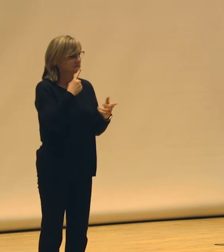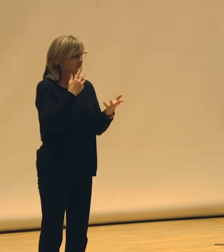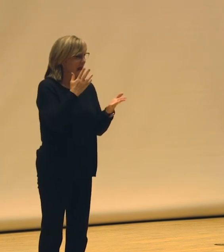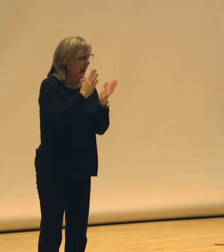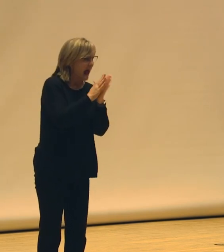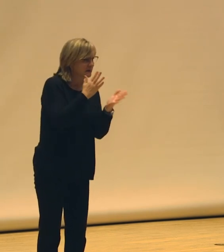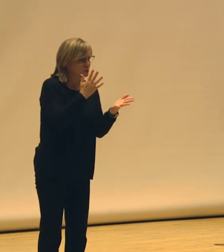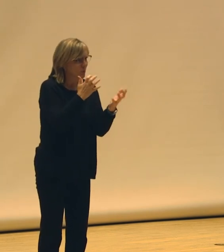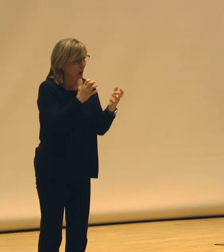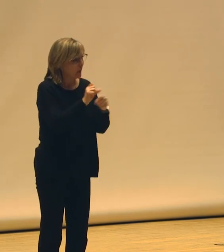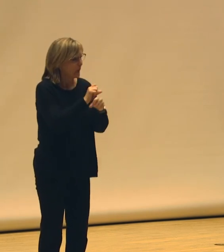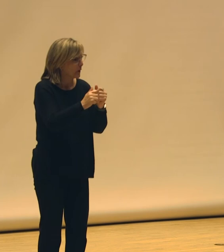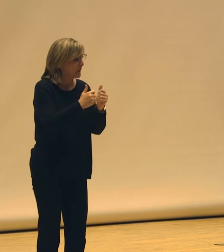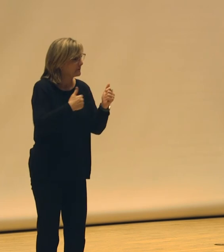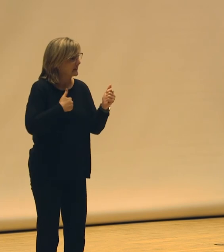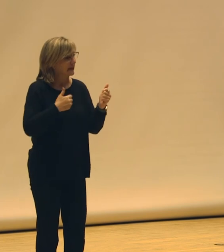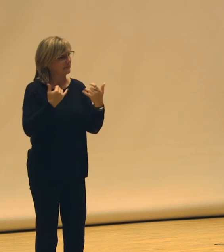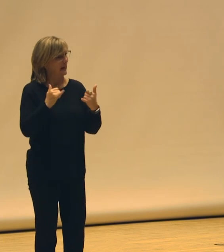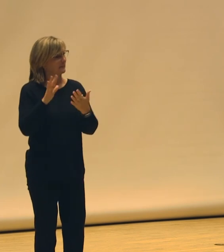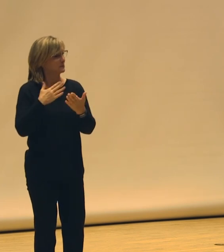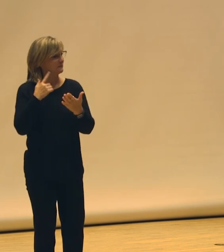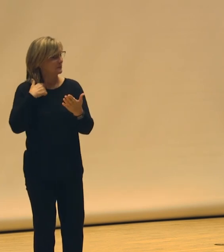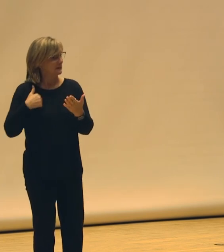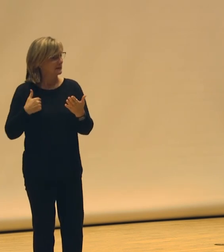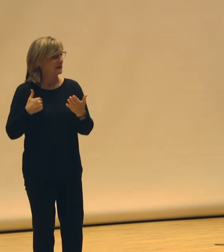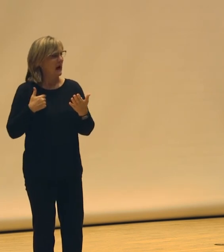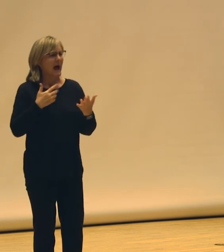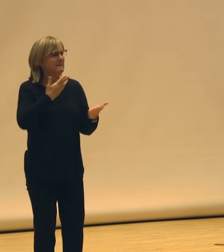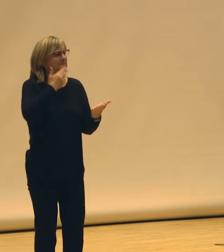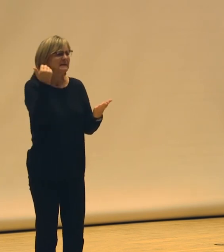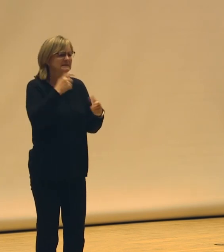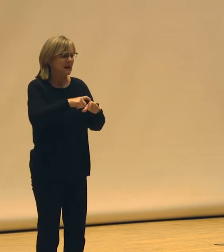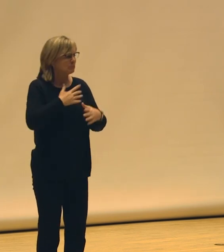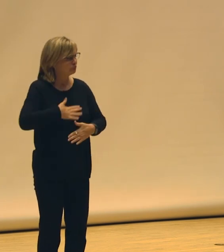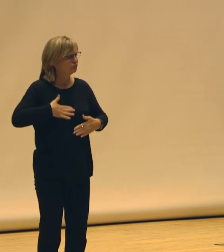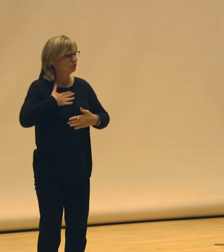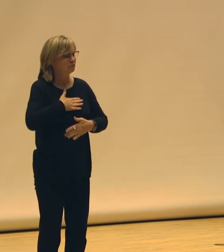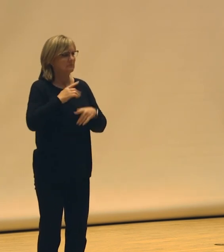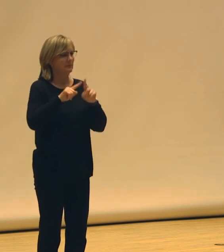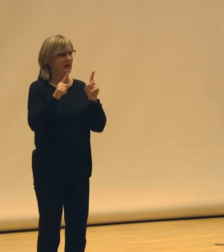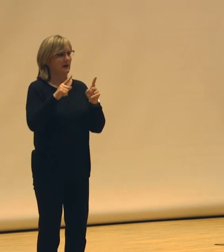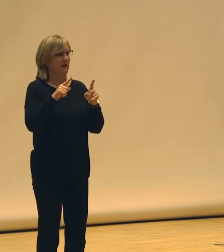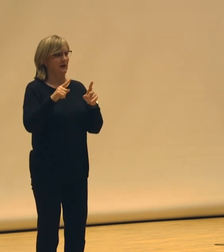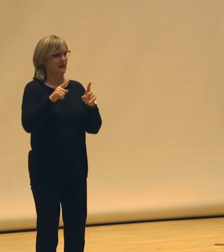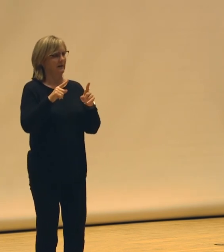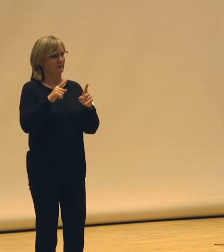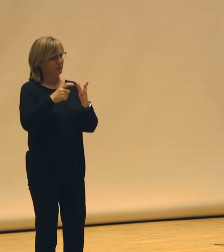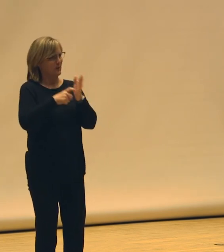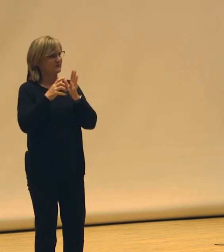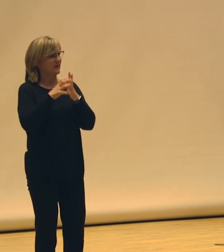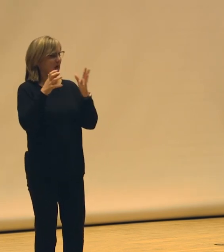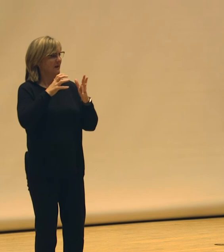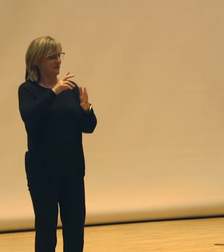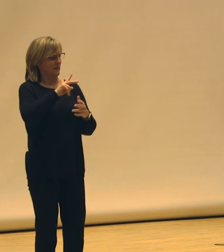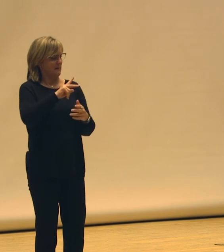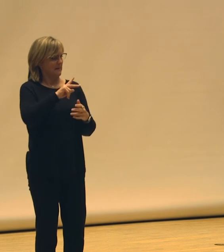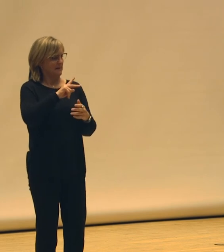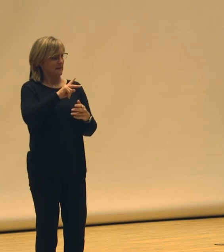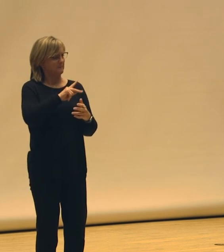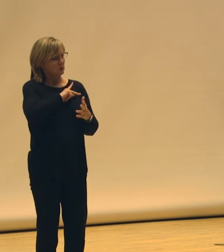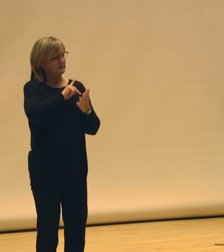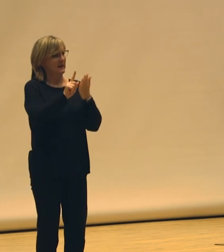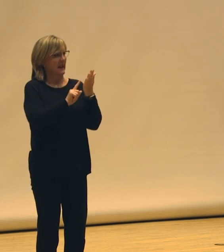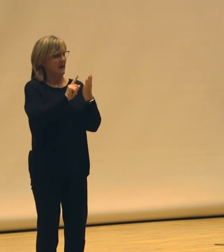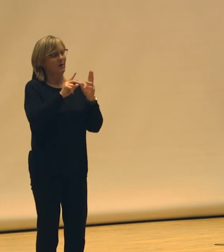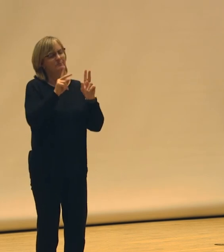to score with me, and I had the best time with them. You know, it takes a lot of person power to do that, person hours,